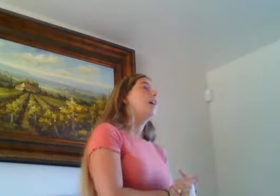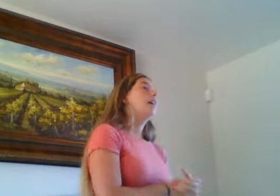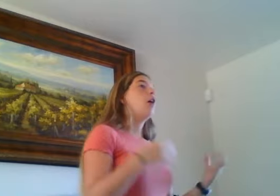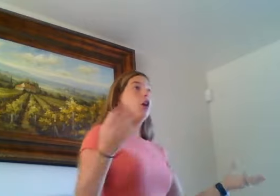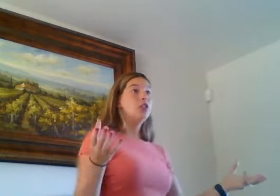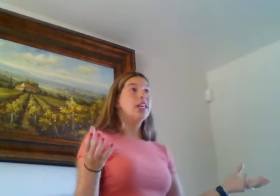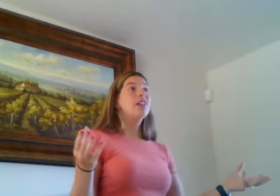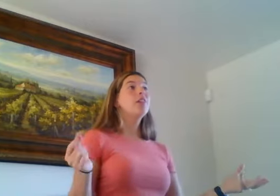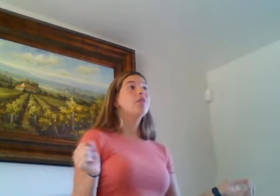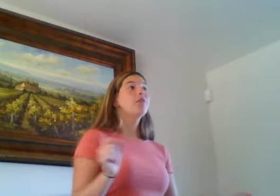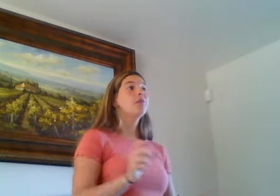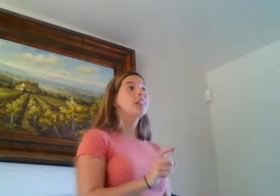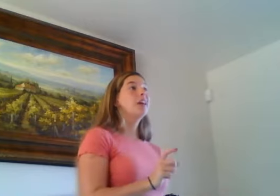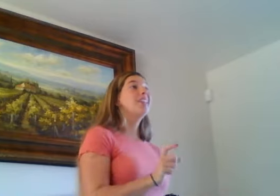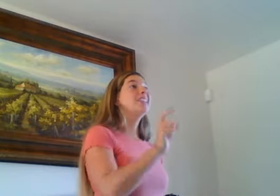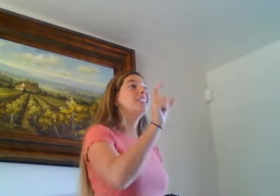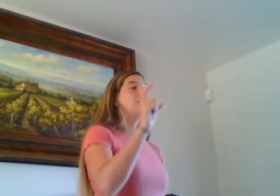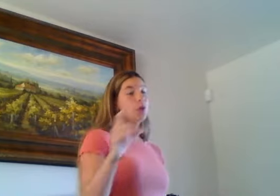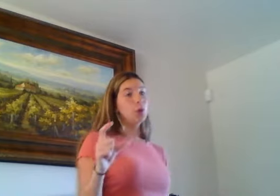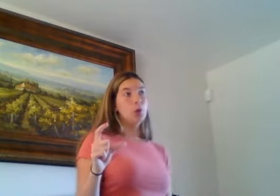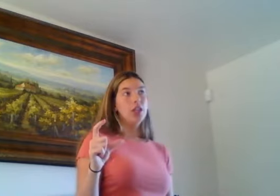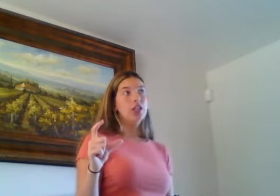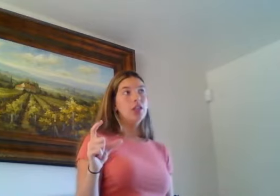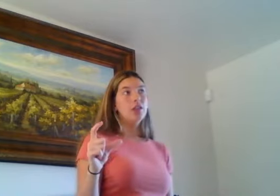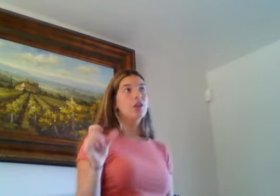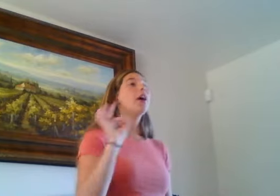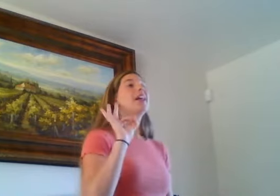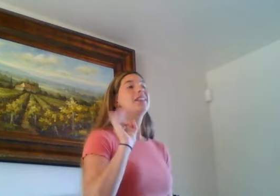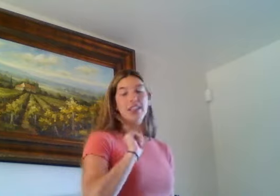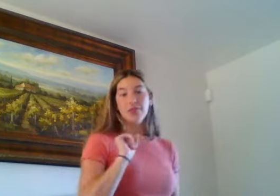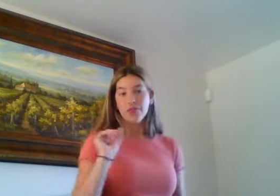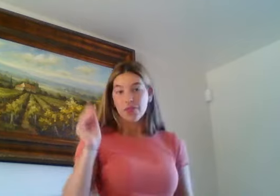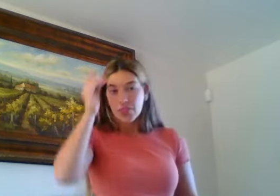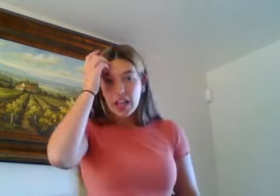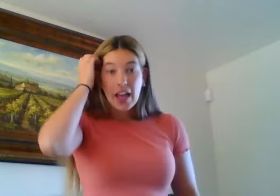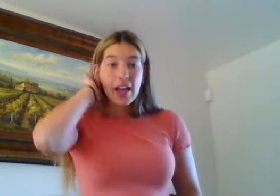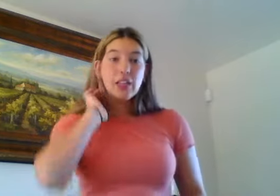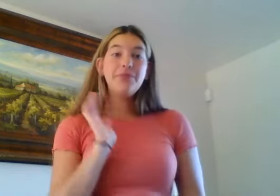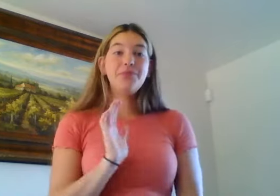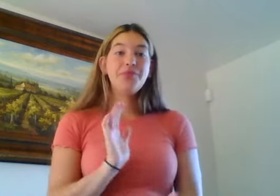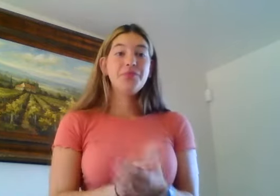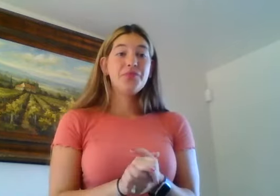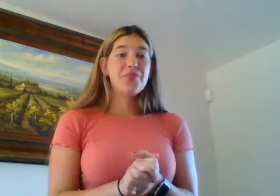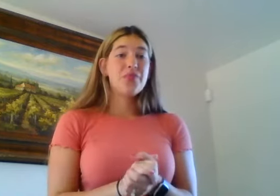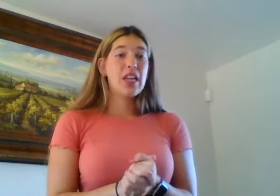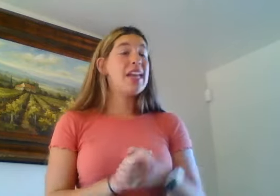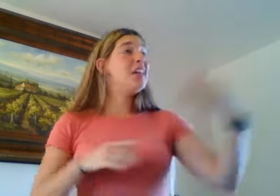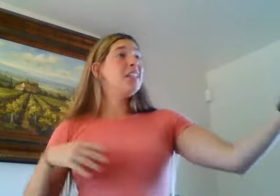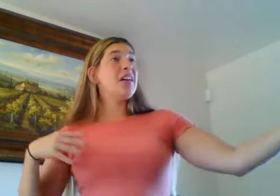Now, all together. Seafood. Great. Um, any idea